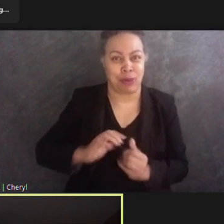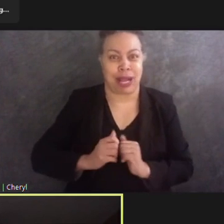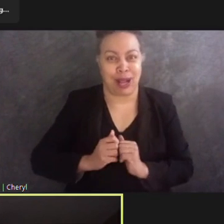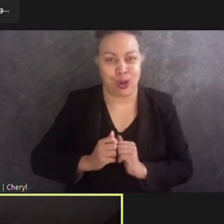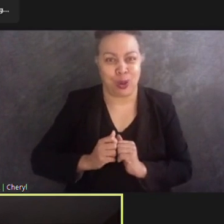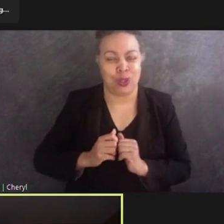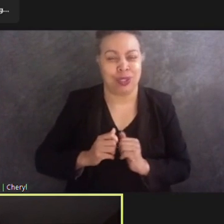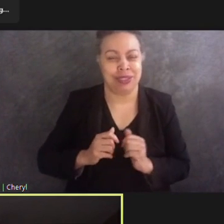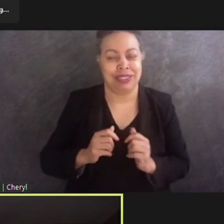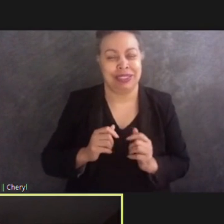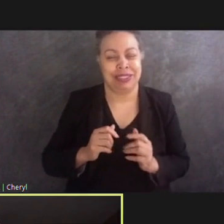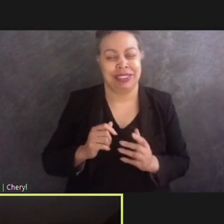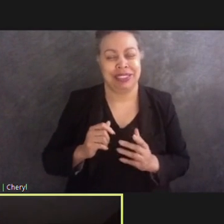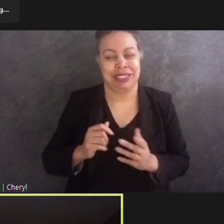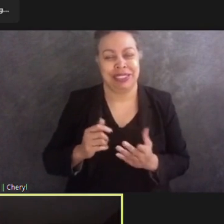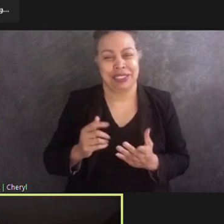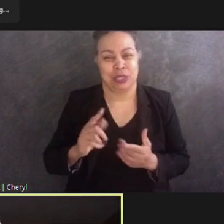amiss.